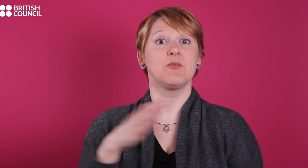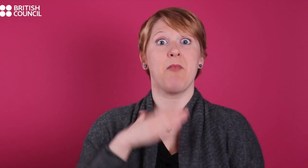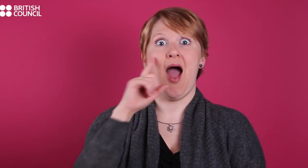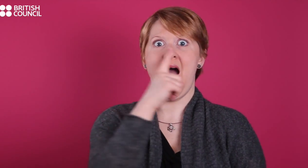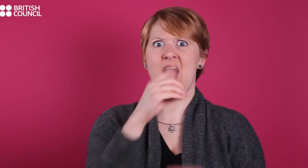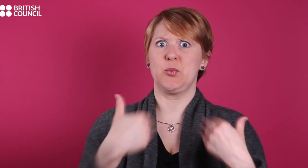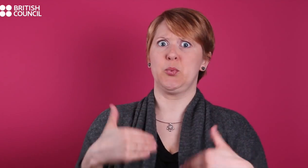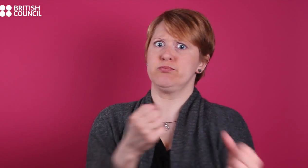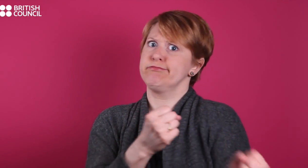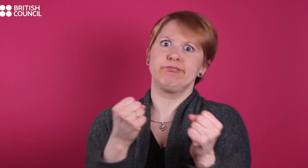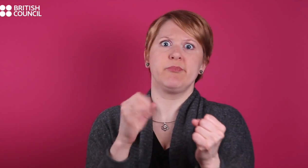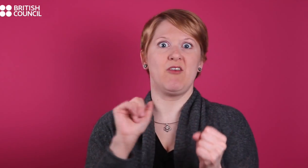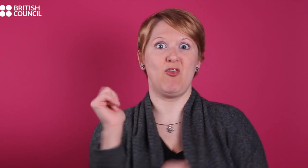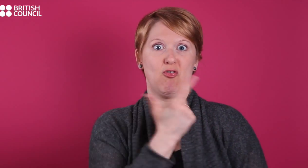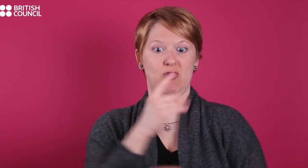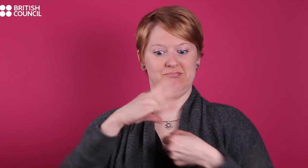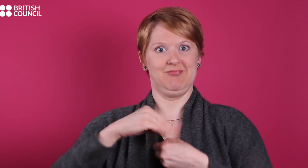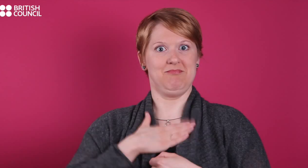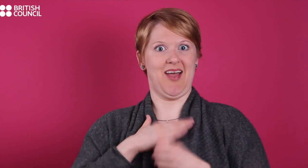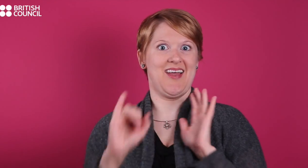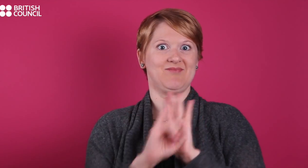My eyes are very important and valued as part of my identity.